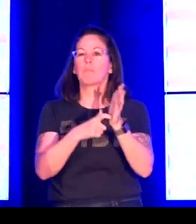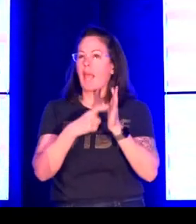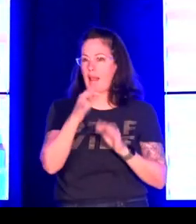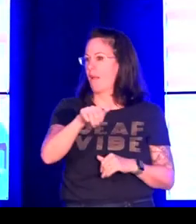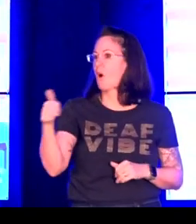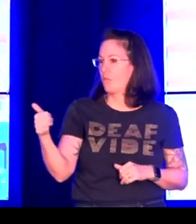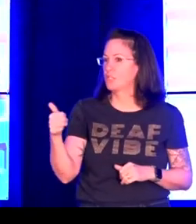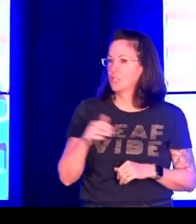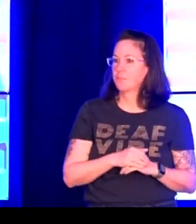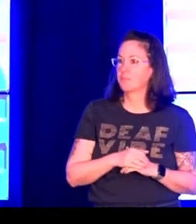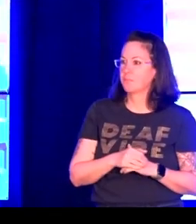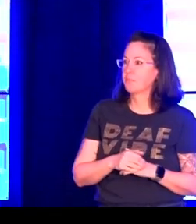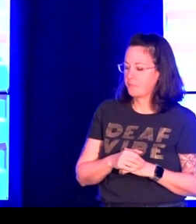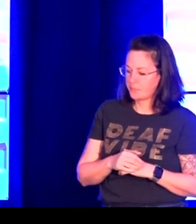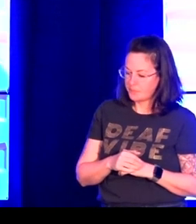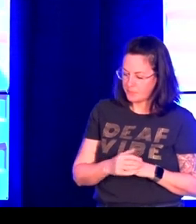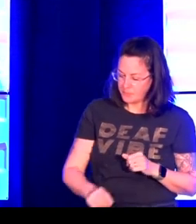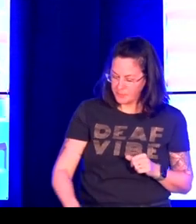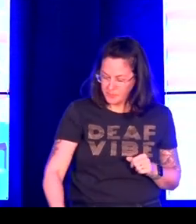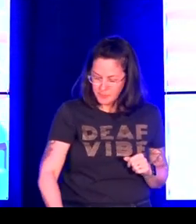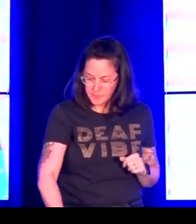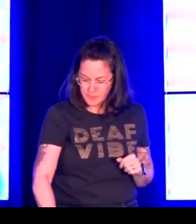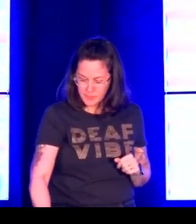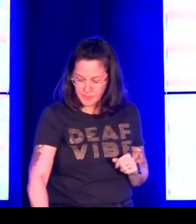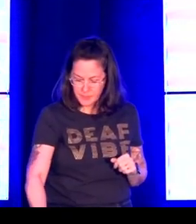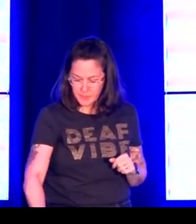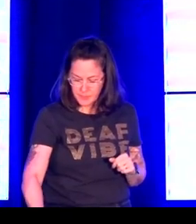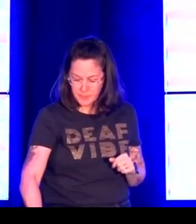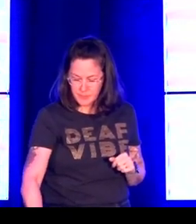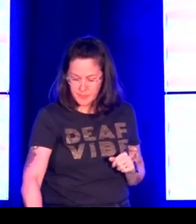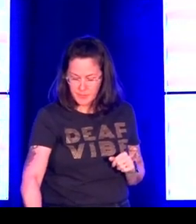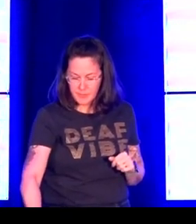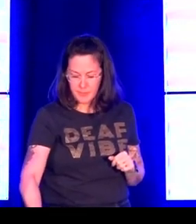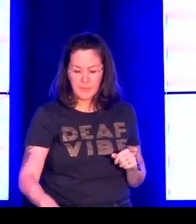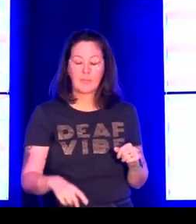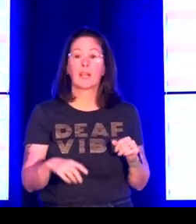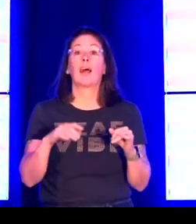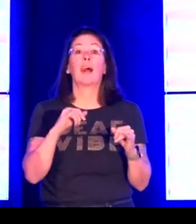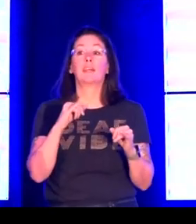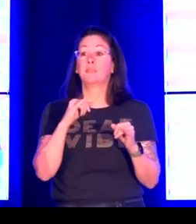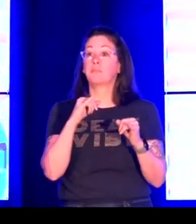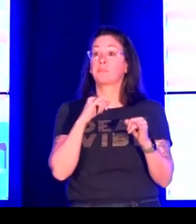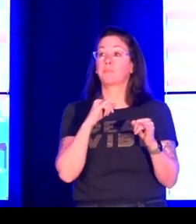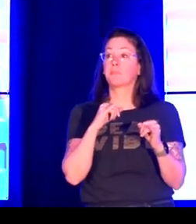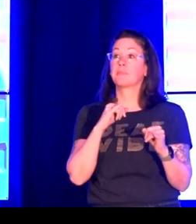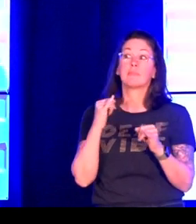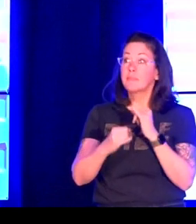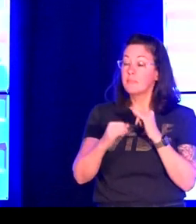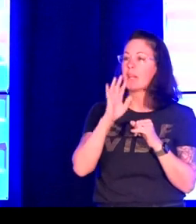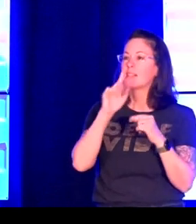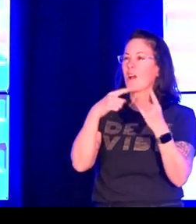person, and I use the capitalized form deaf for myself, but I'm not claiming that for anyone else, just for myself.